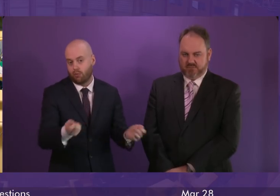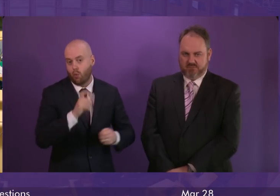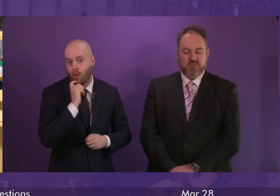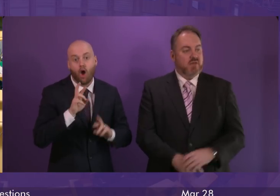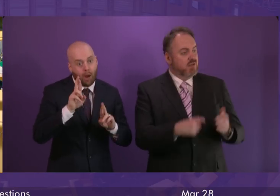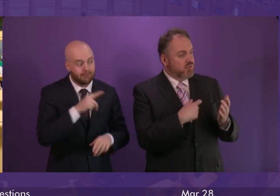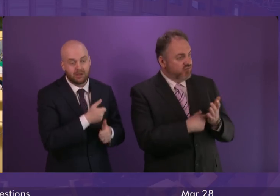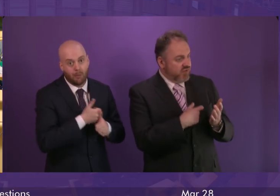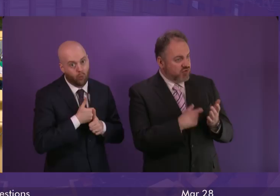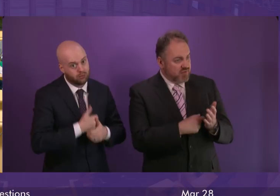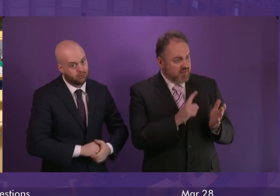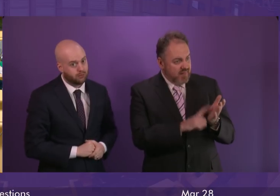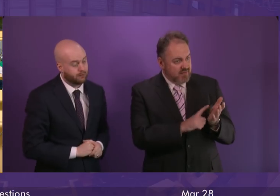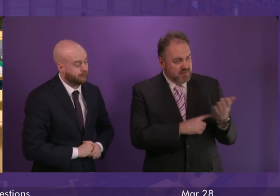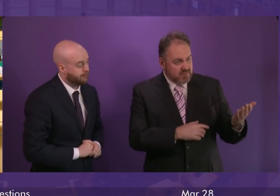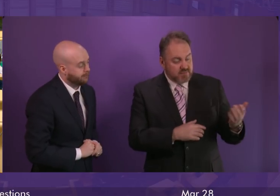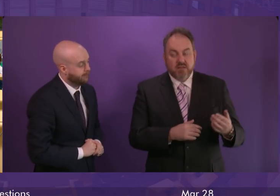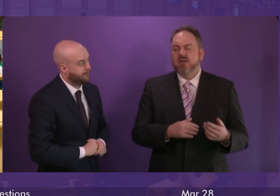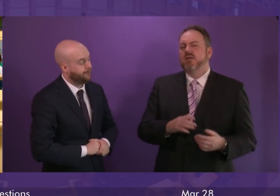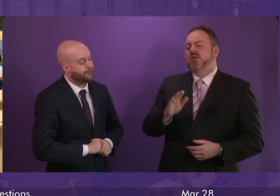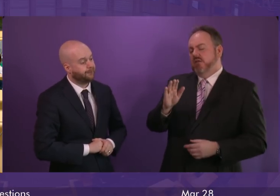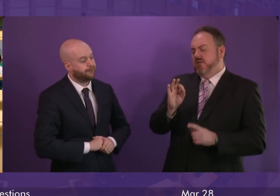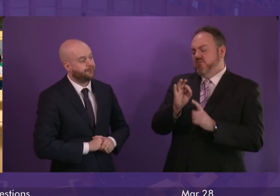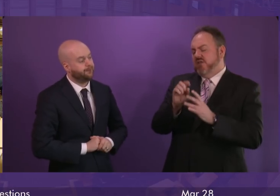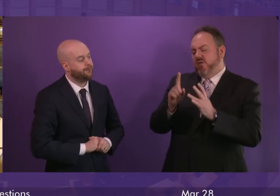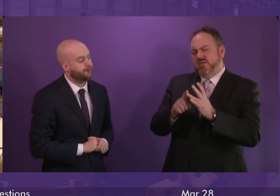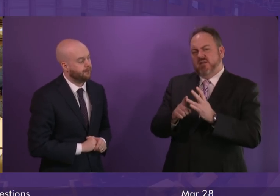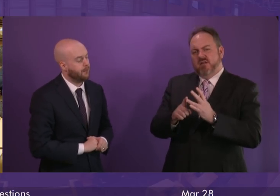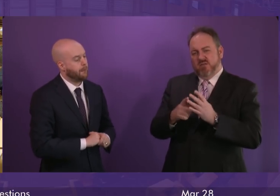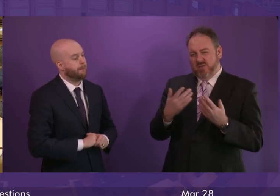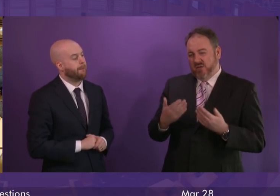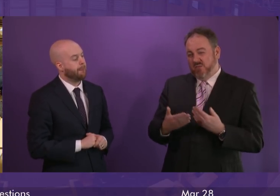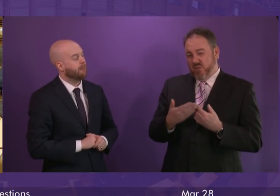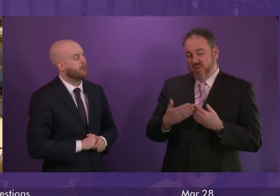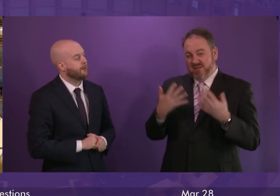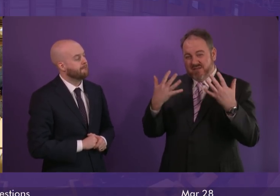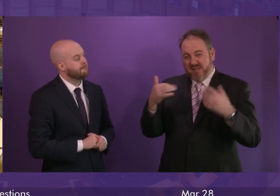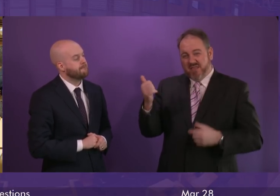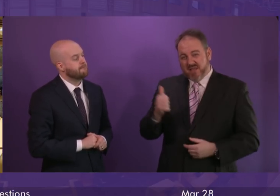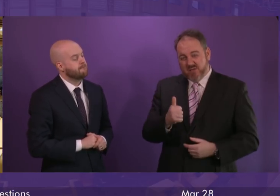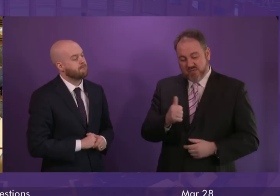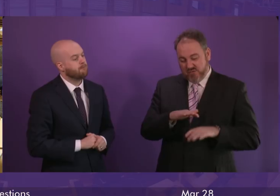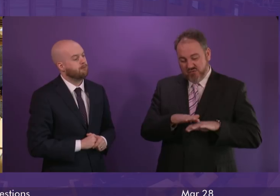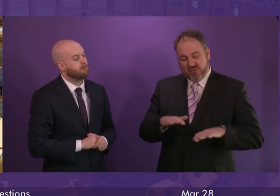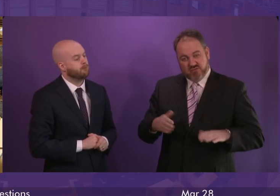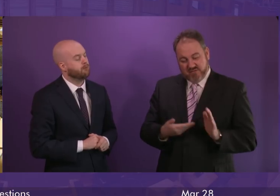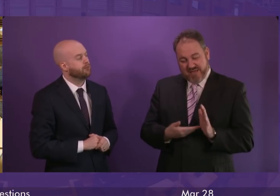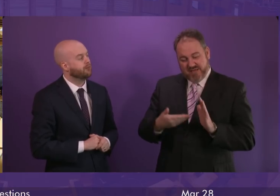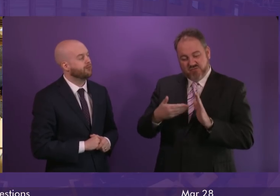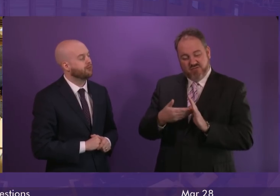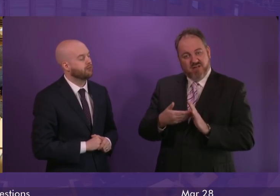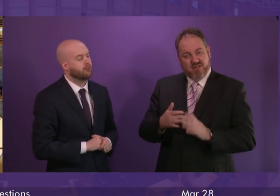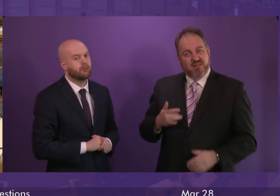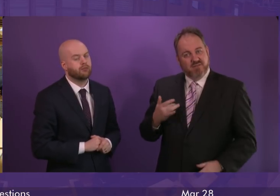Richard Leonard. Presenting officer this morning's figures show that 10,000 more children in Scotland are living in poverty that means